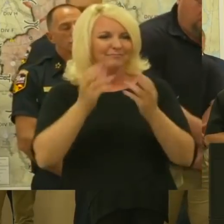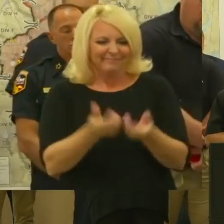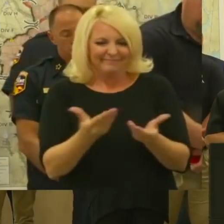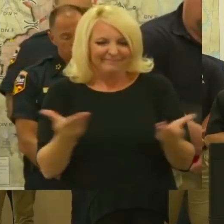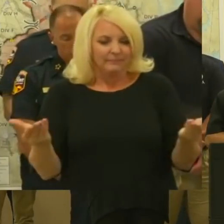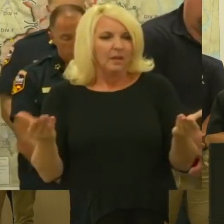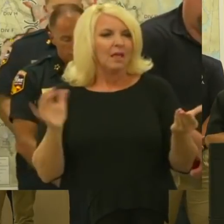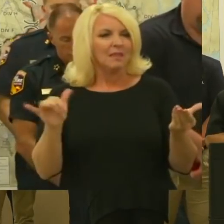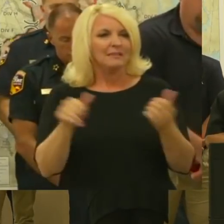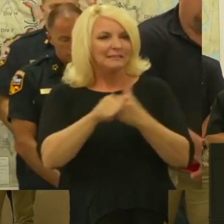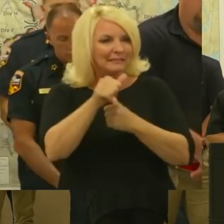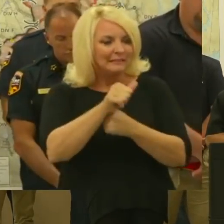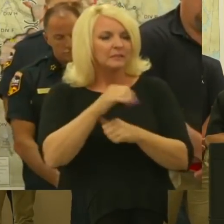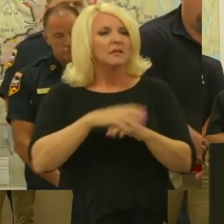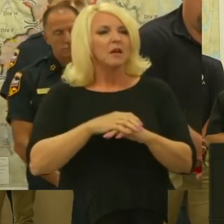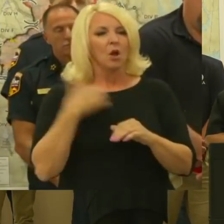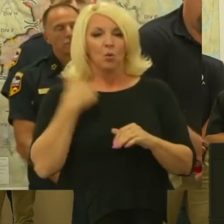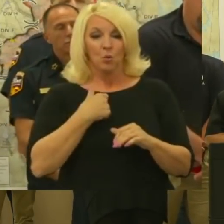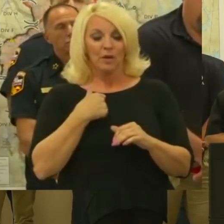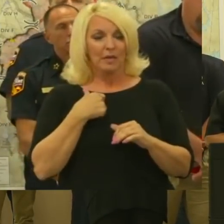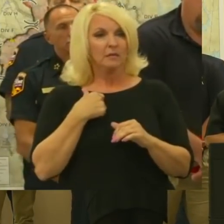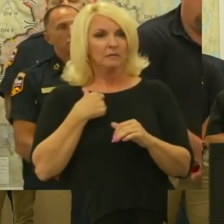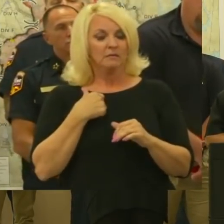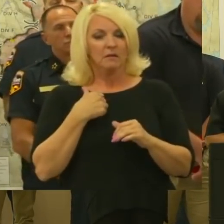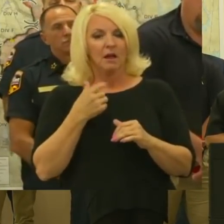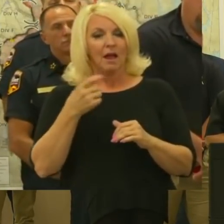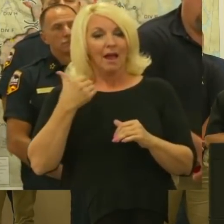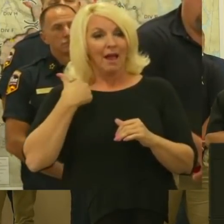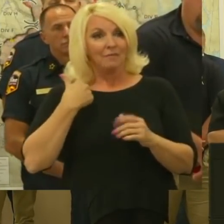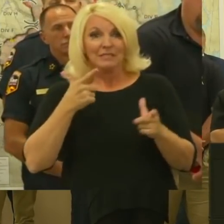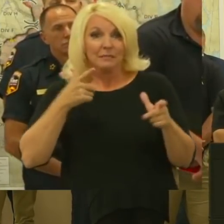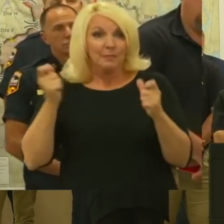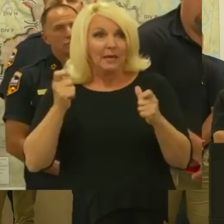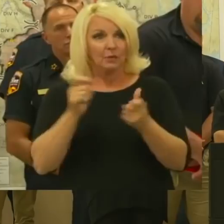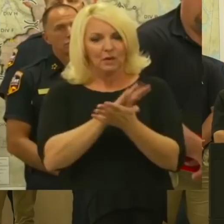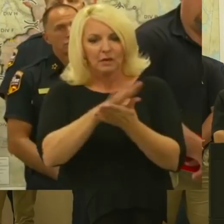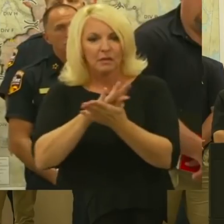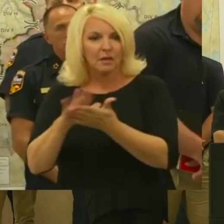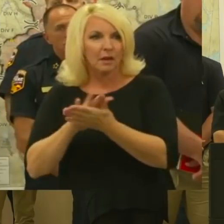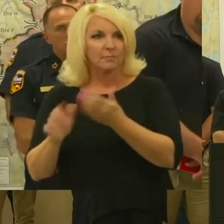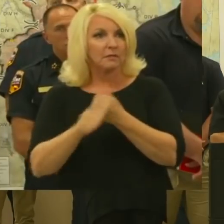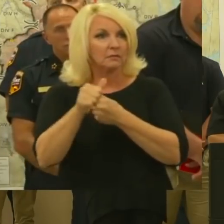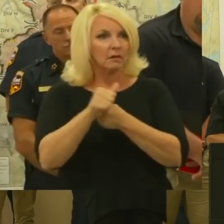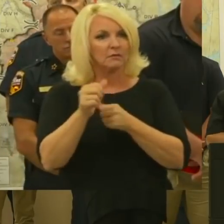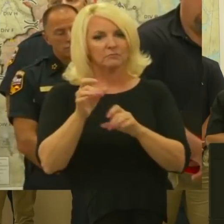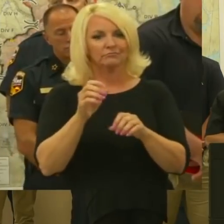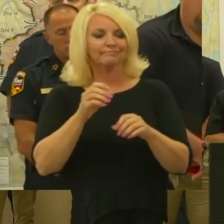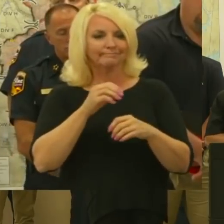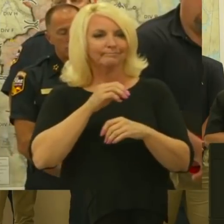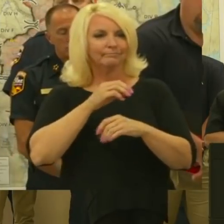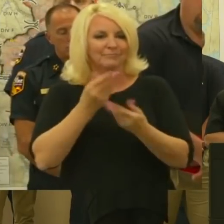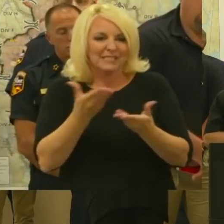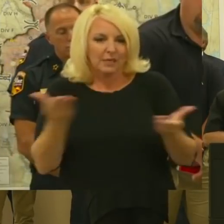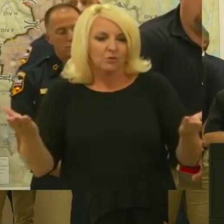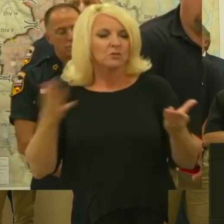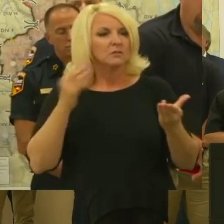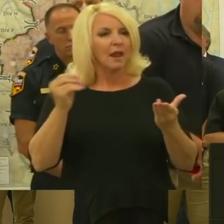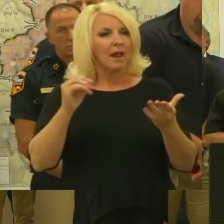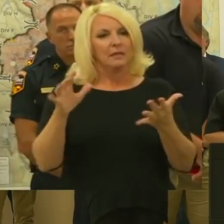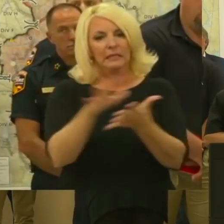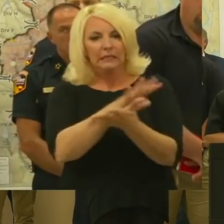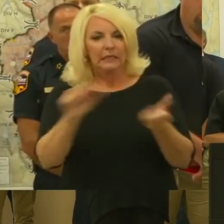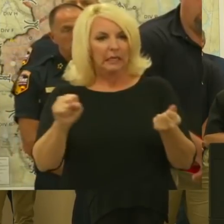the speed at which we could get the toxic materials cleared up and get started on the debris operation. And the importance of